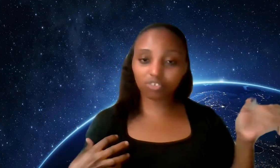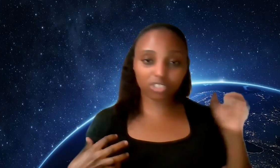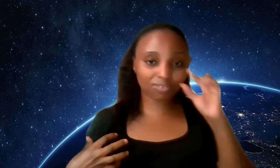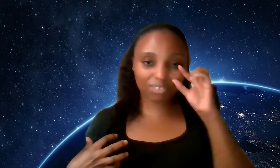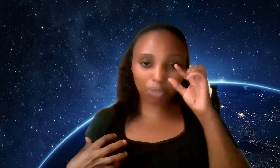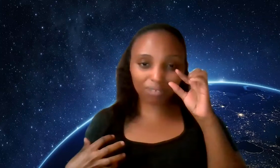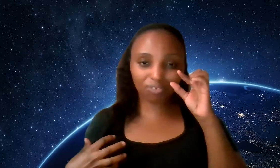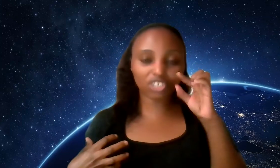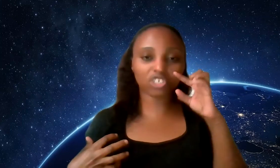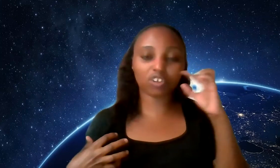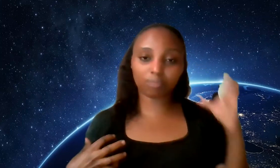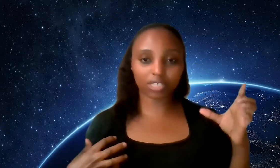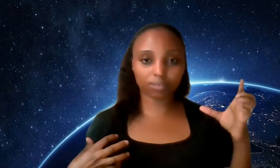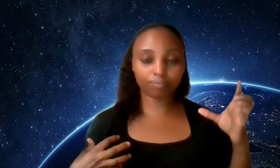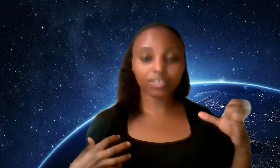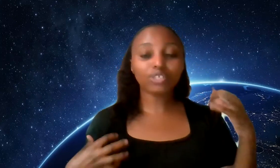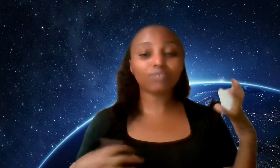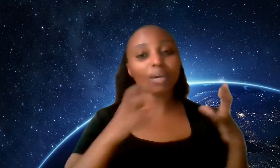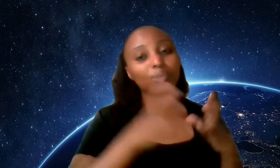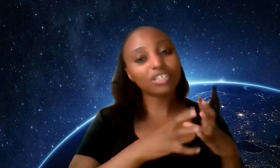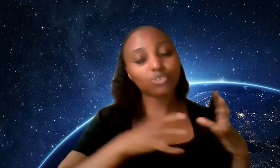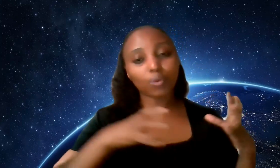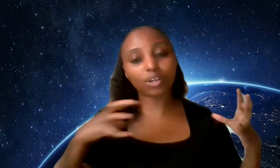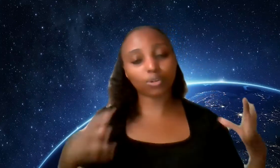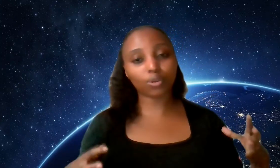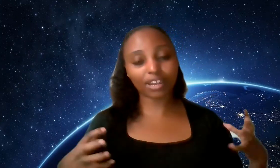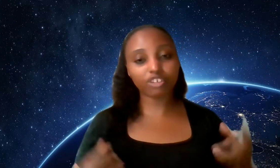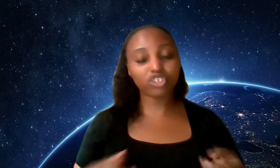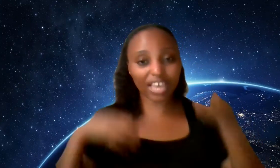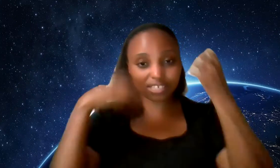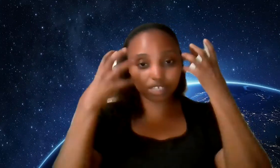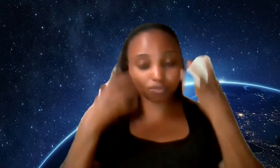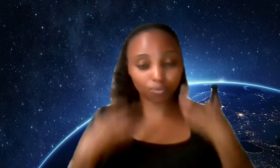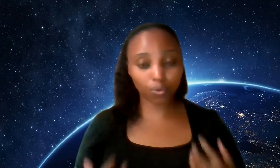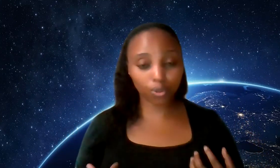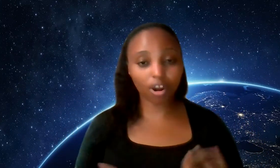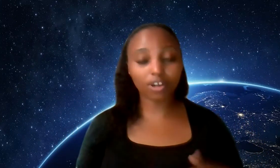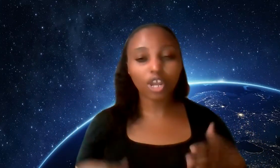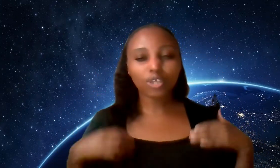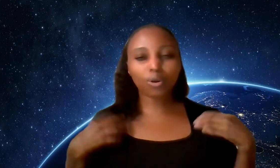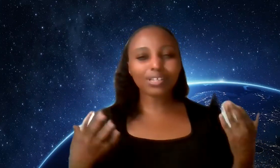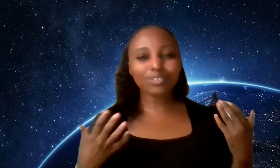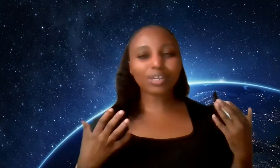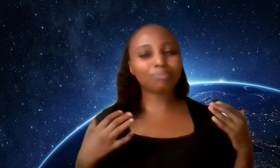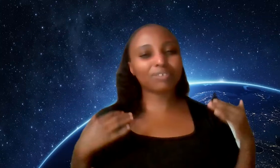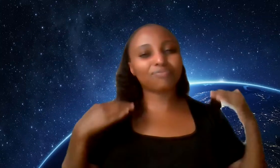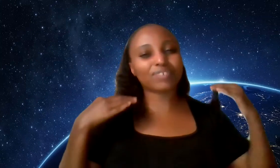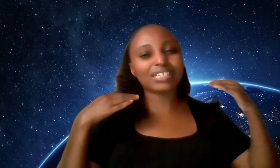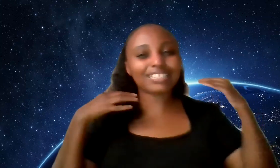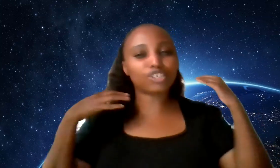just small fraction of matter so if someone is drawing on your energy the essence of who you are all is gonna be feeling